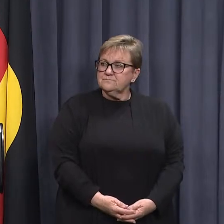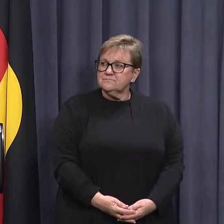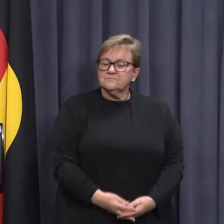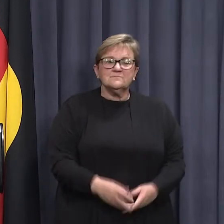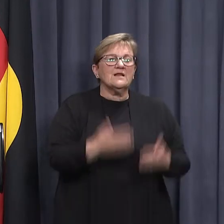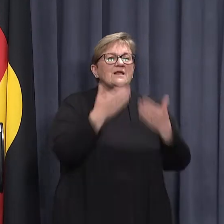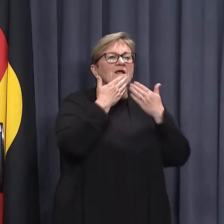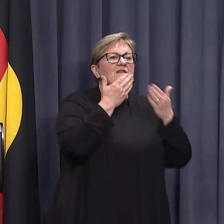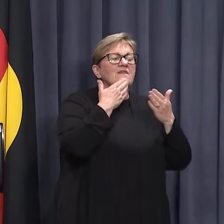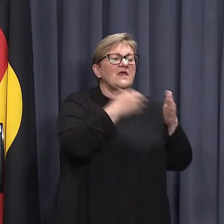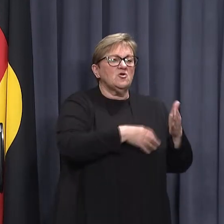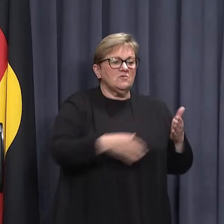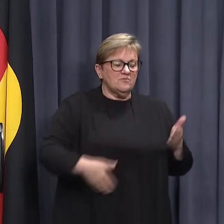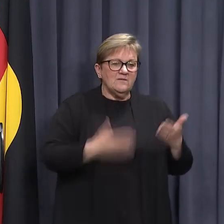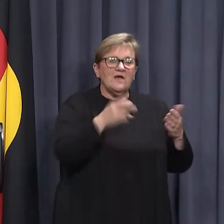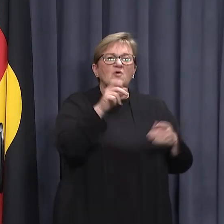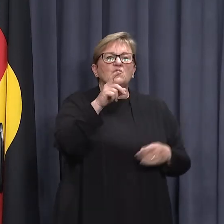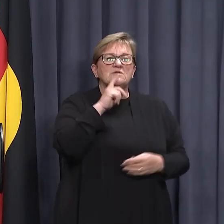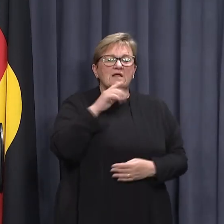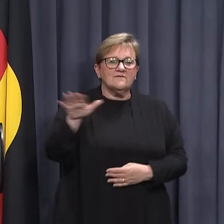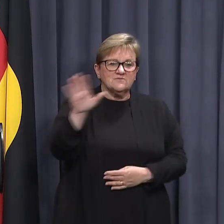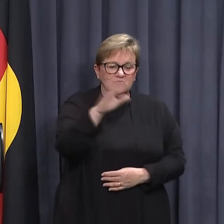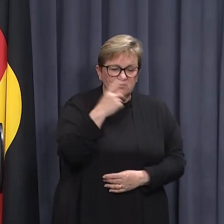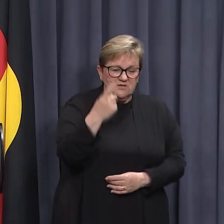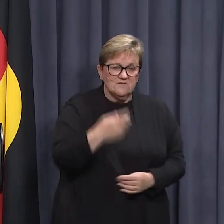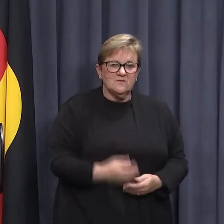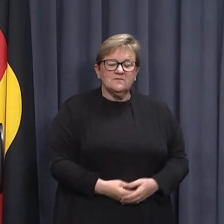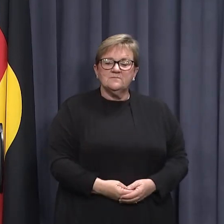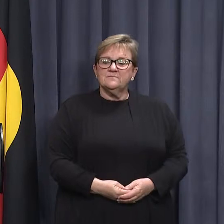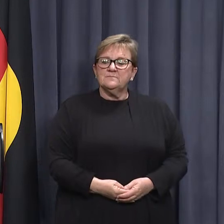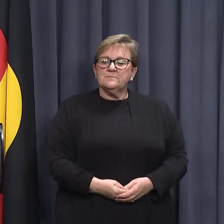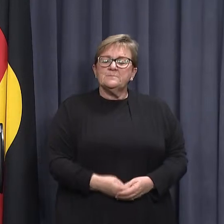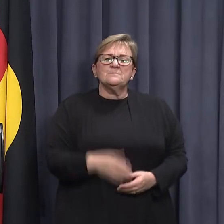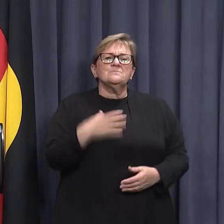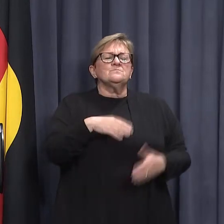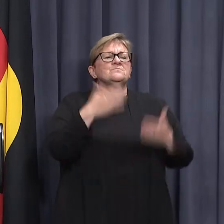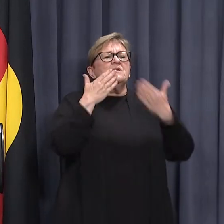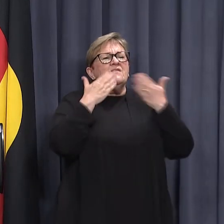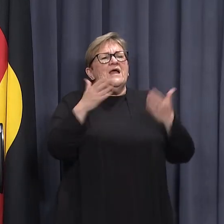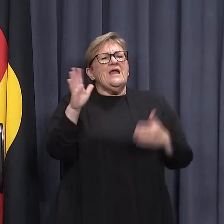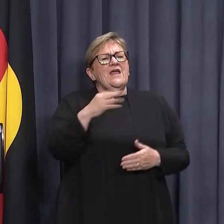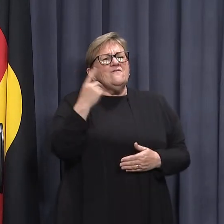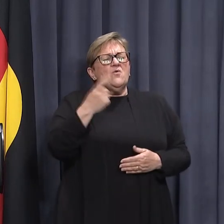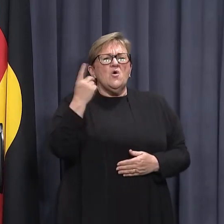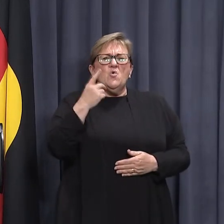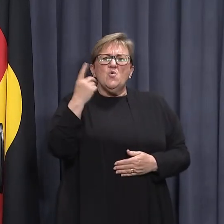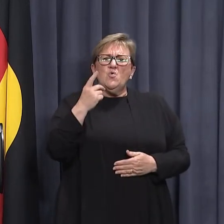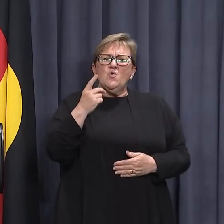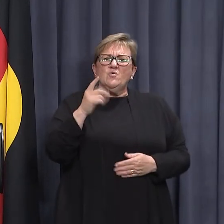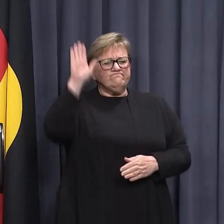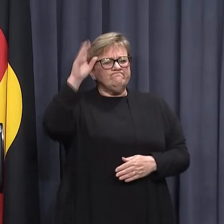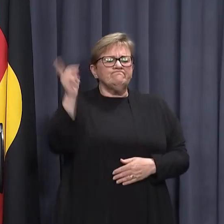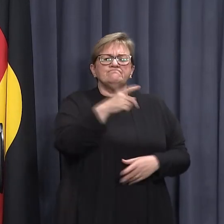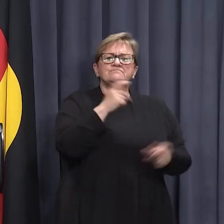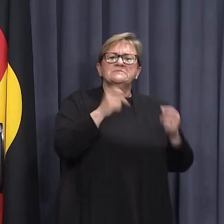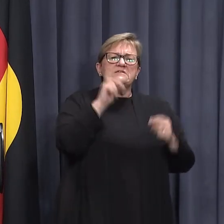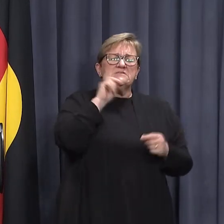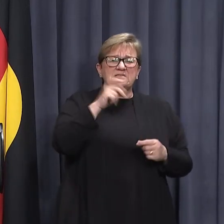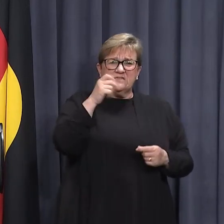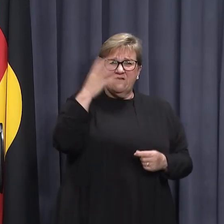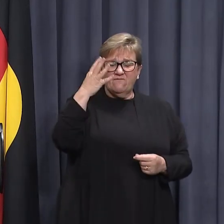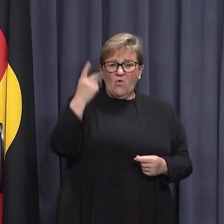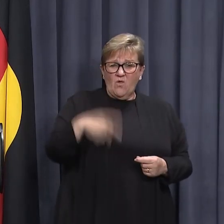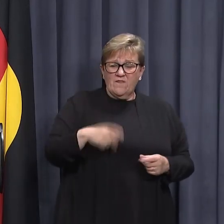Thank you Premier and good afternoon everyone. I want to thank everyone who came forward for testing yesterday. Nearly 4